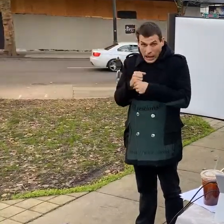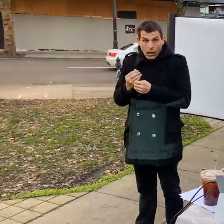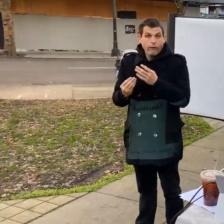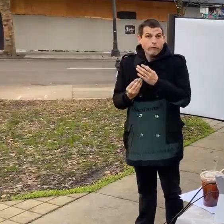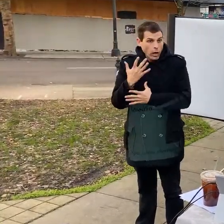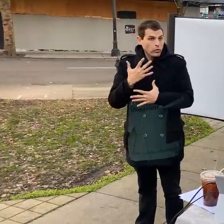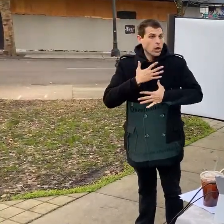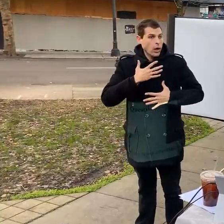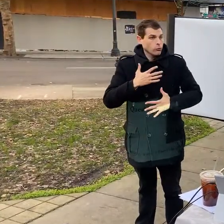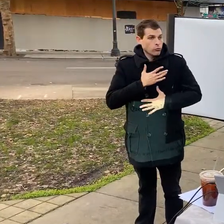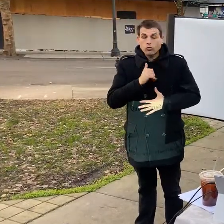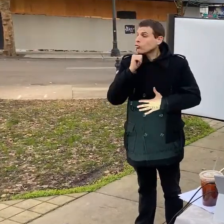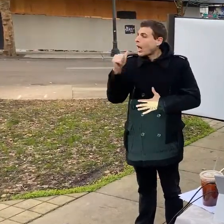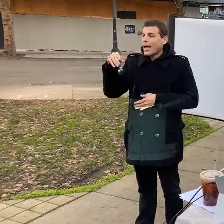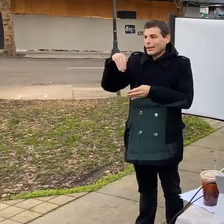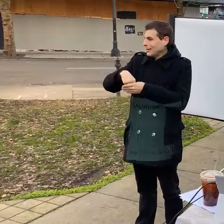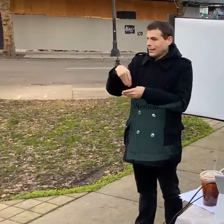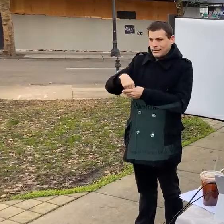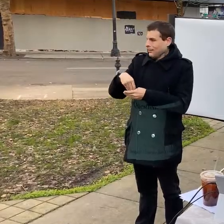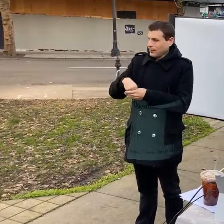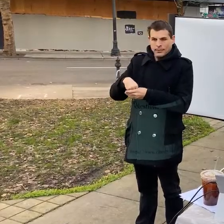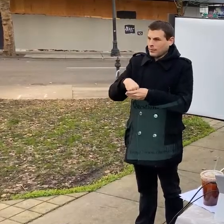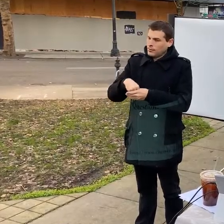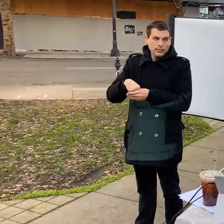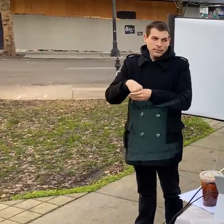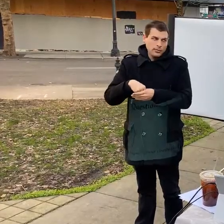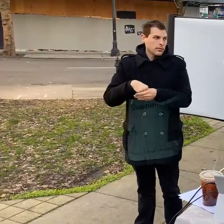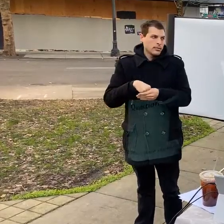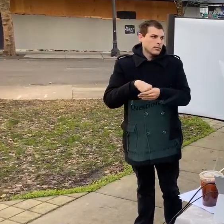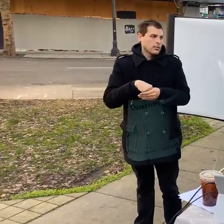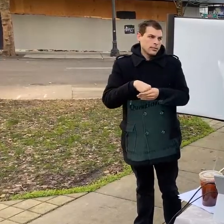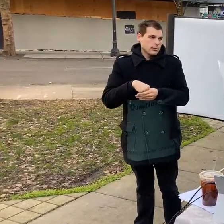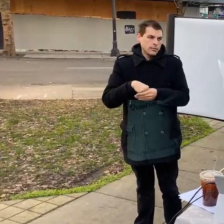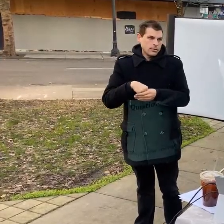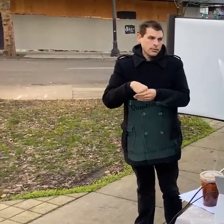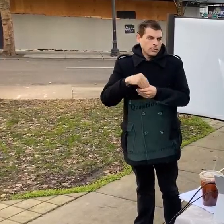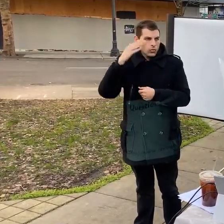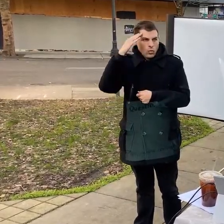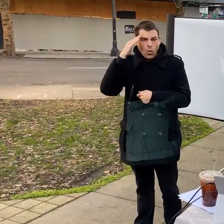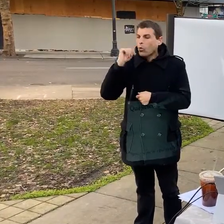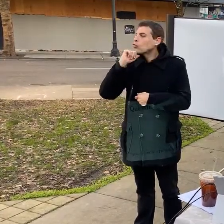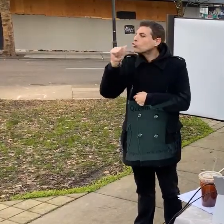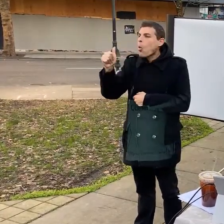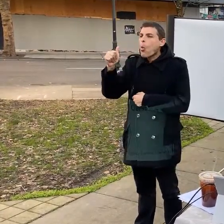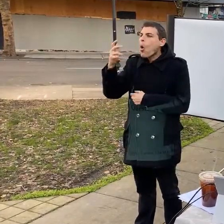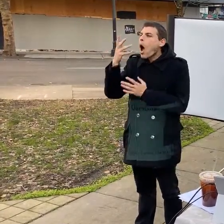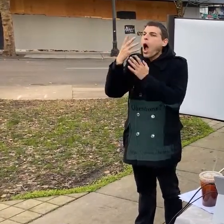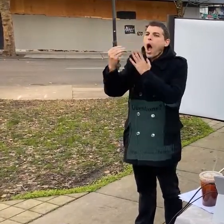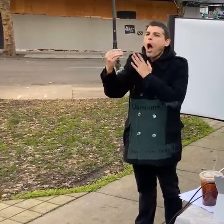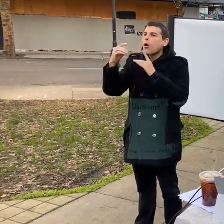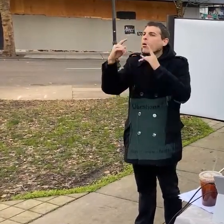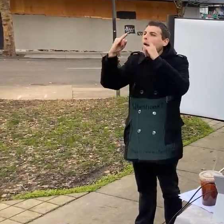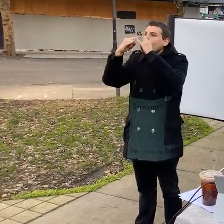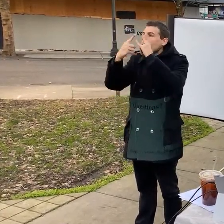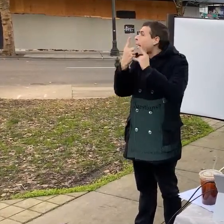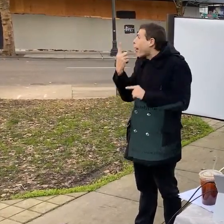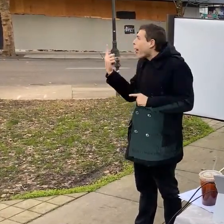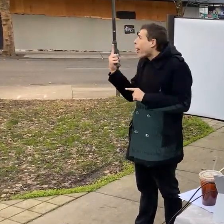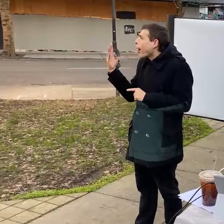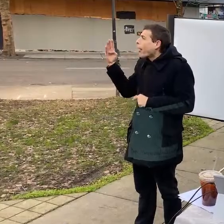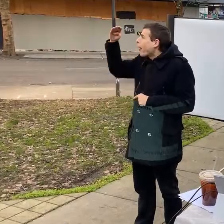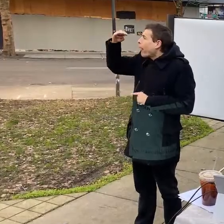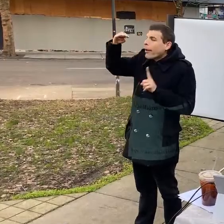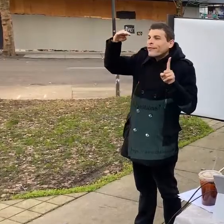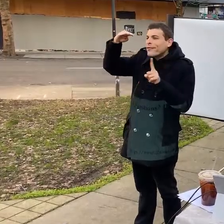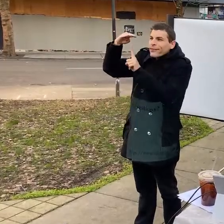to fresh air don't go inside like don't go um like kind of hide out under an awning or something like that like literally get to a